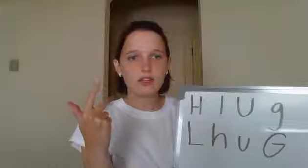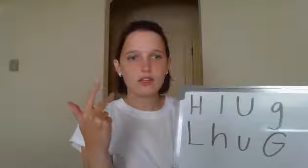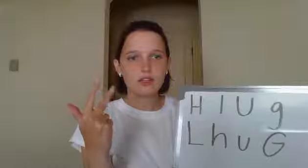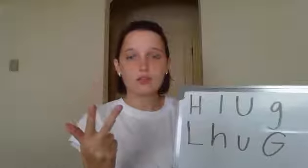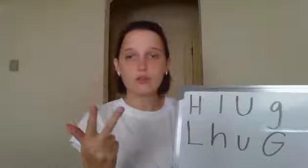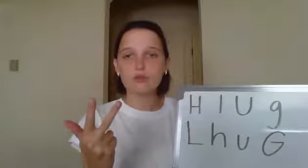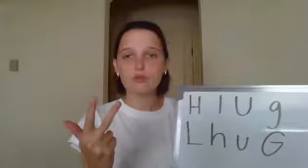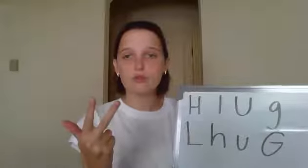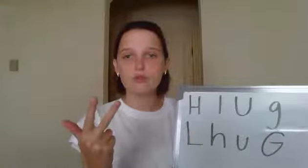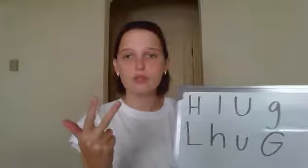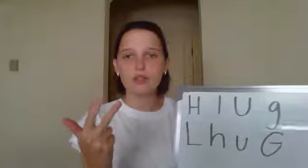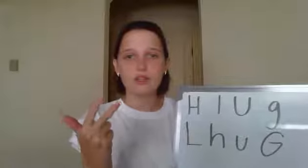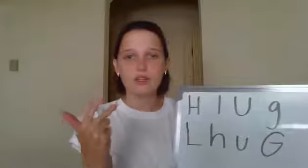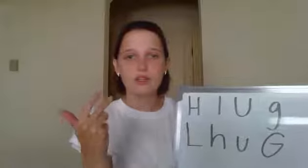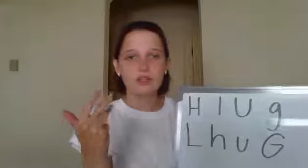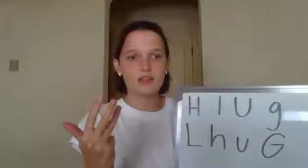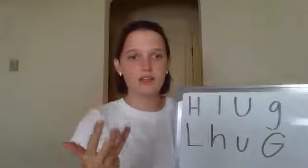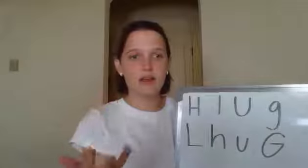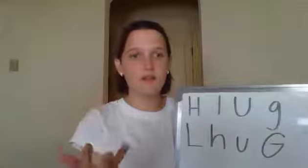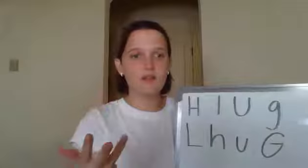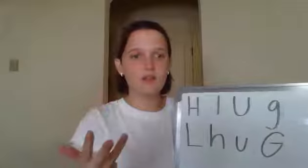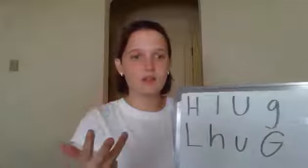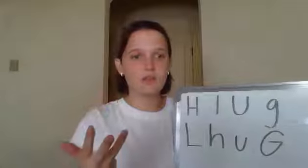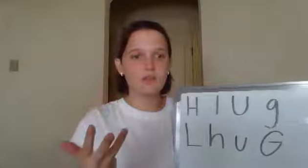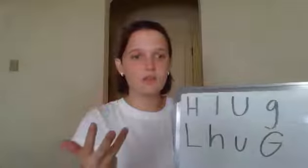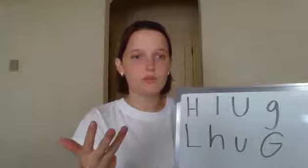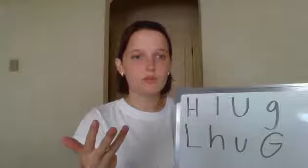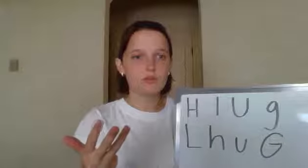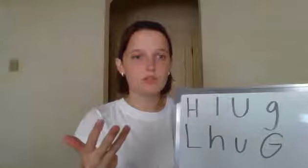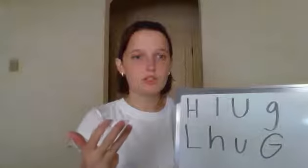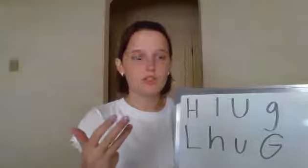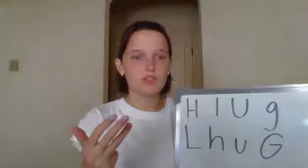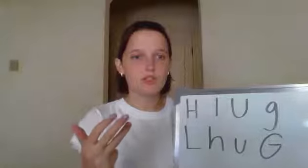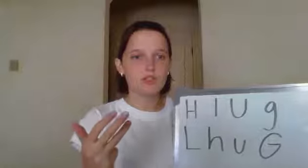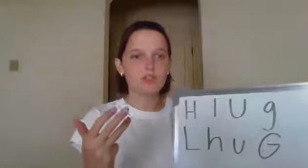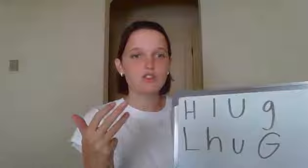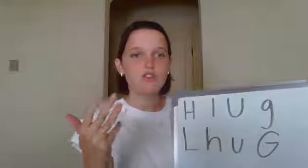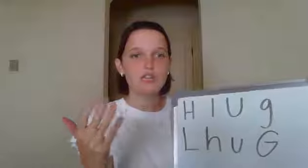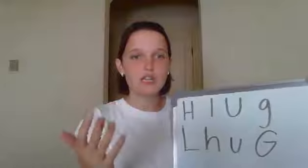U. Capital U. G.